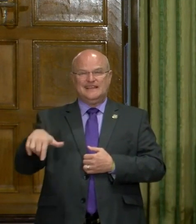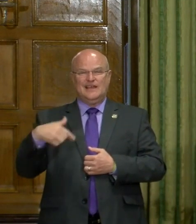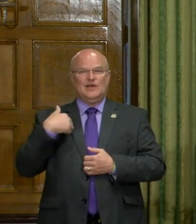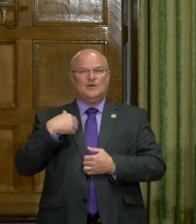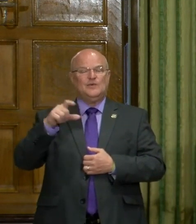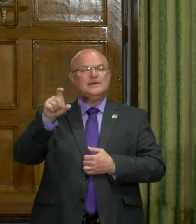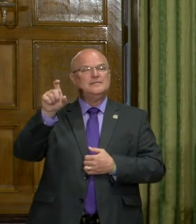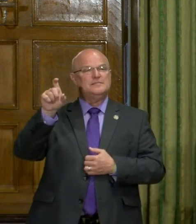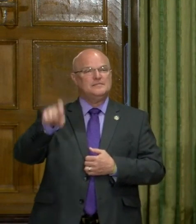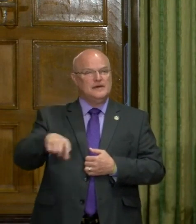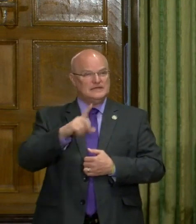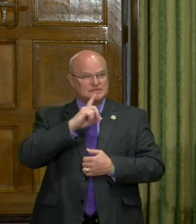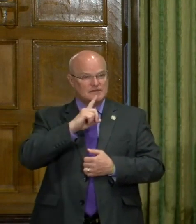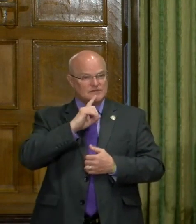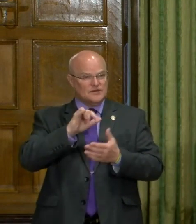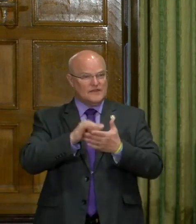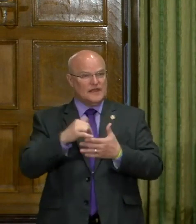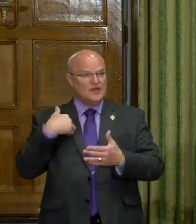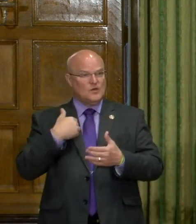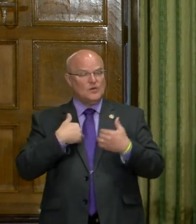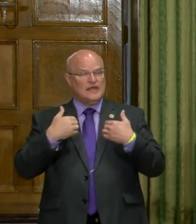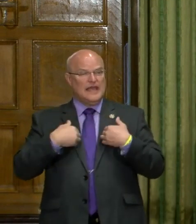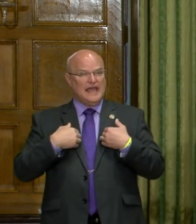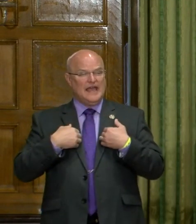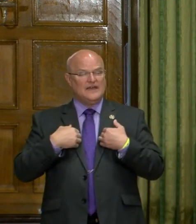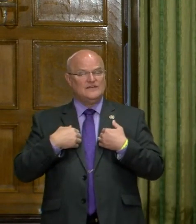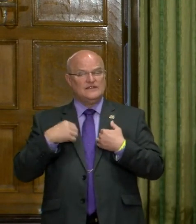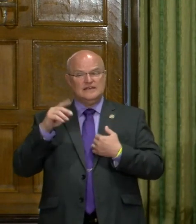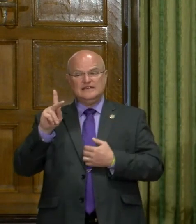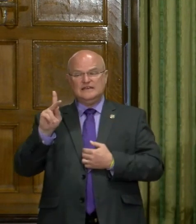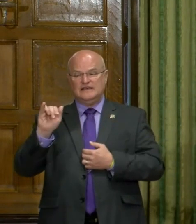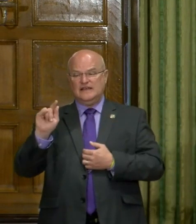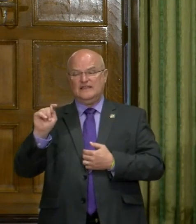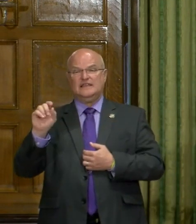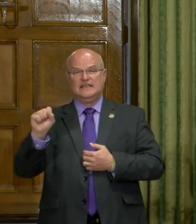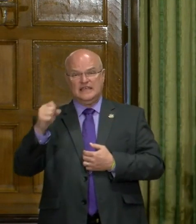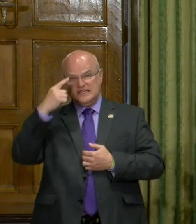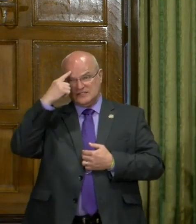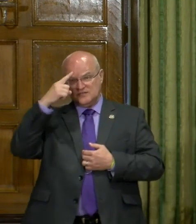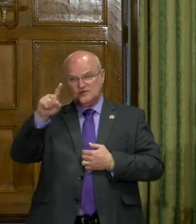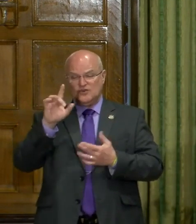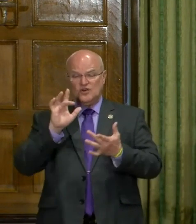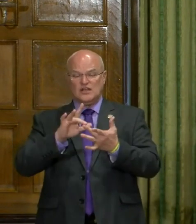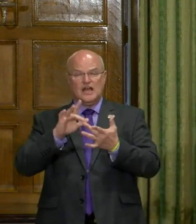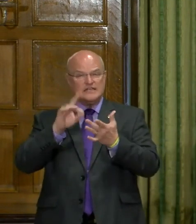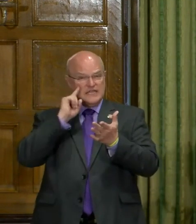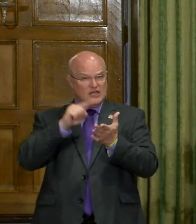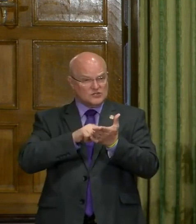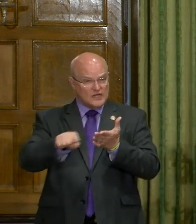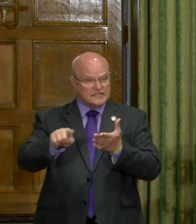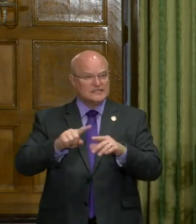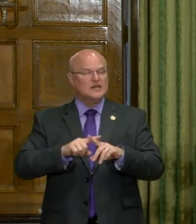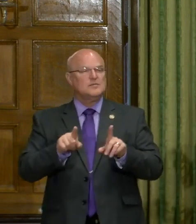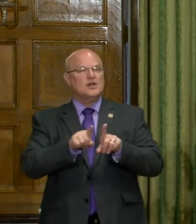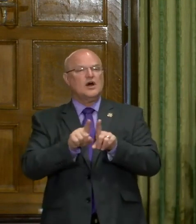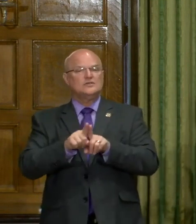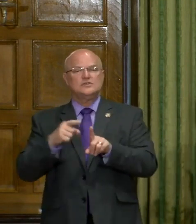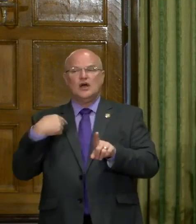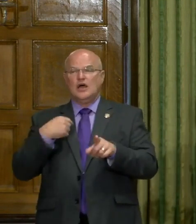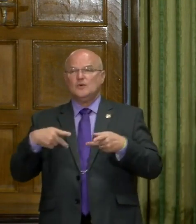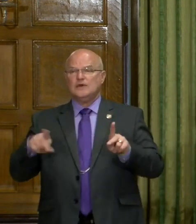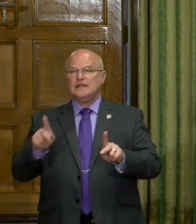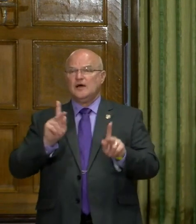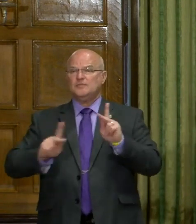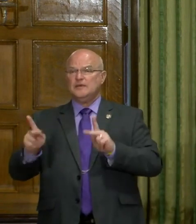uh, we have to make sure that we have the testing capacity, uh, for our contact tracing, but also as we